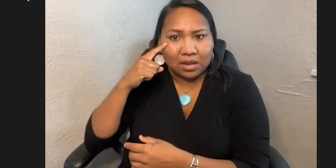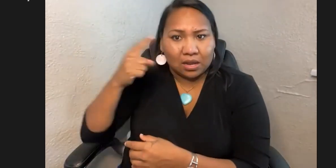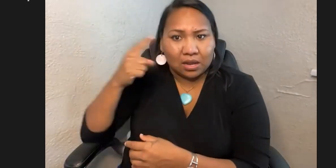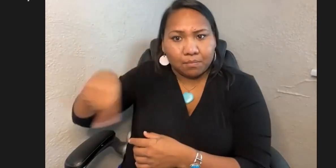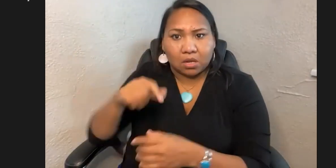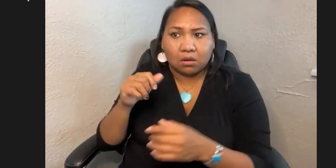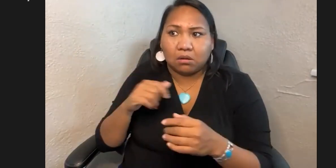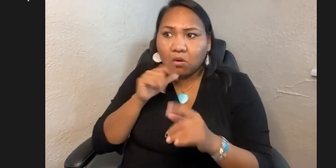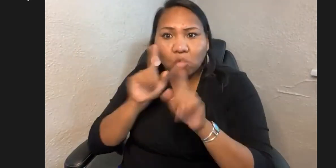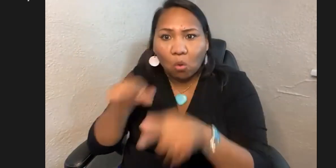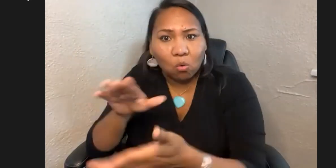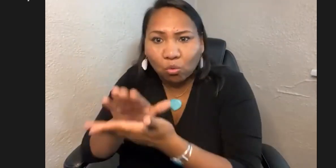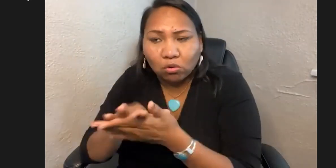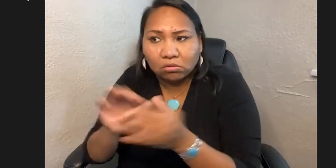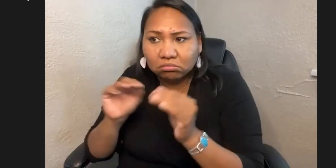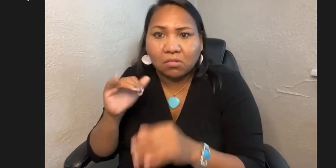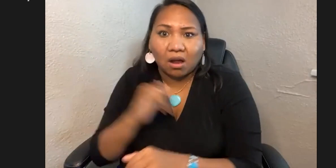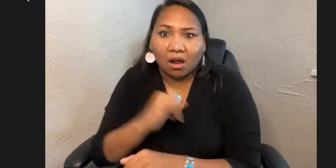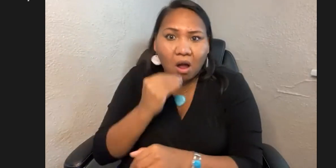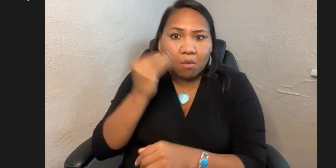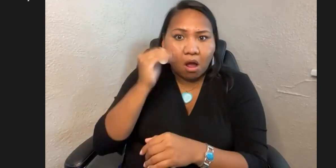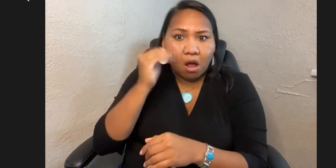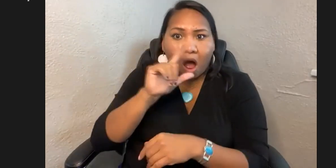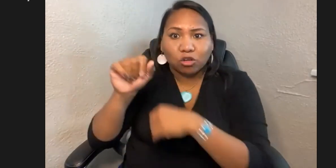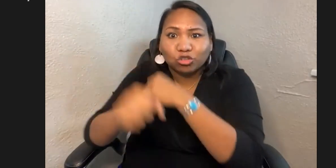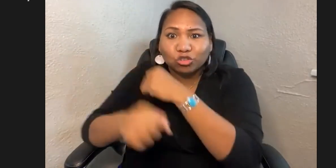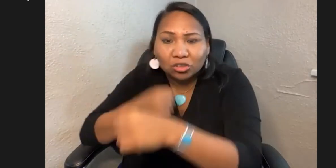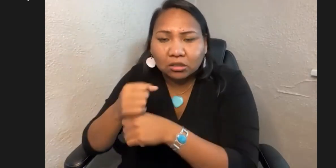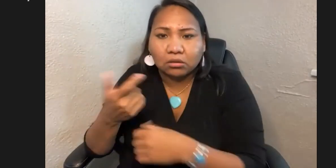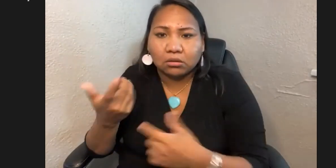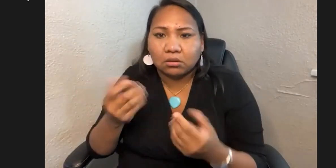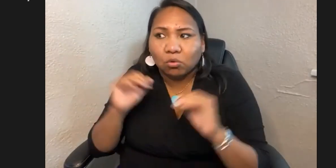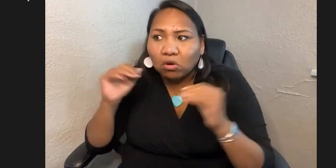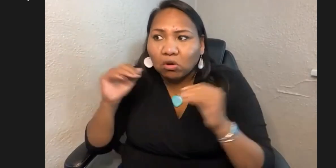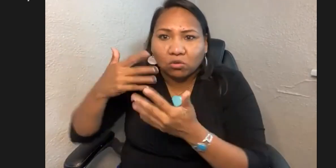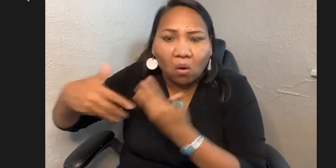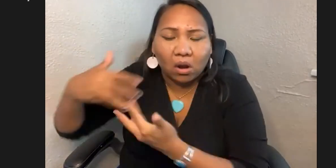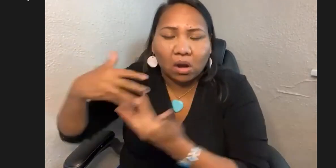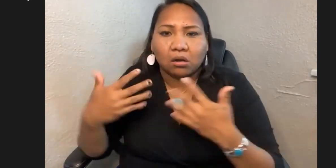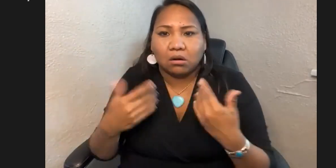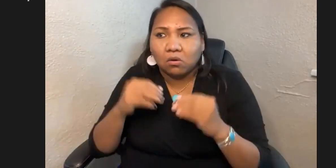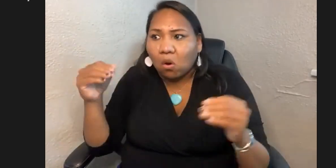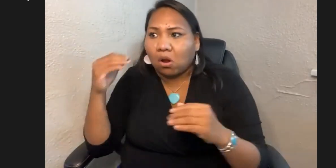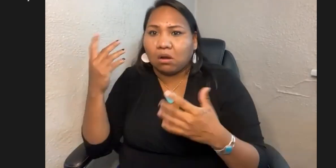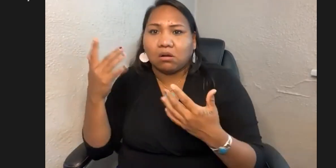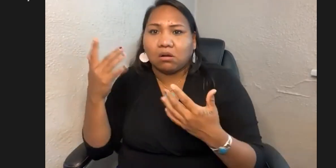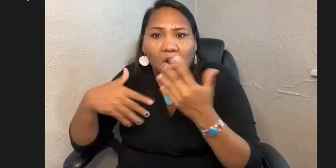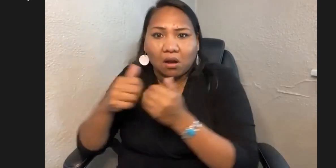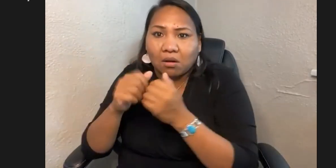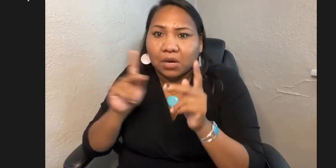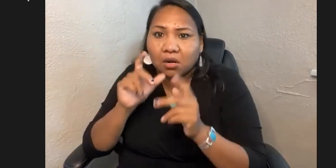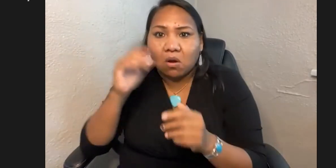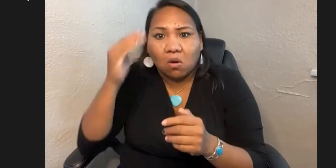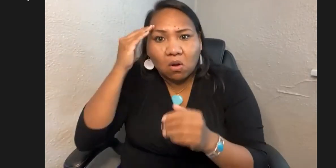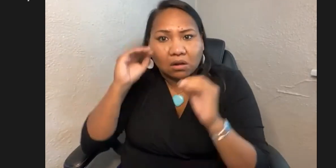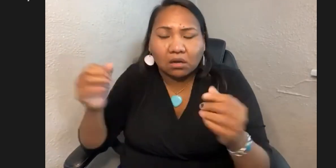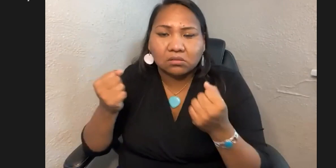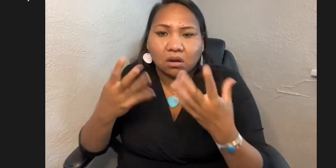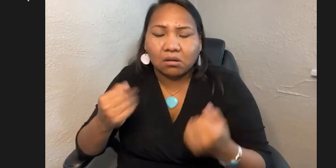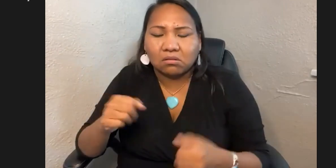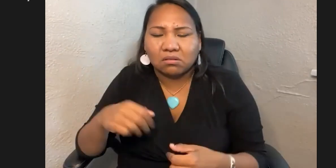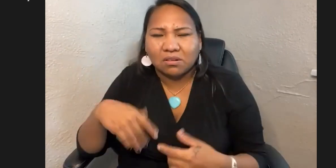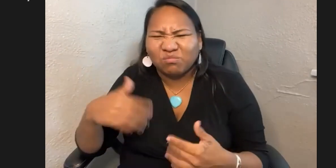family doesn't know sign language at all. And so they don't go to school. Uh, they stay at home. They don't get any social